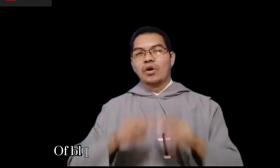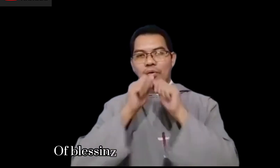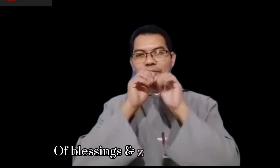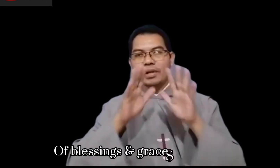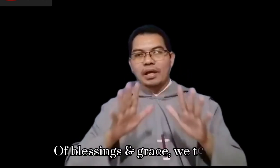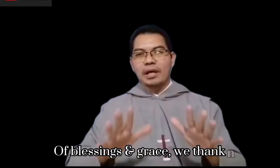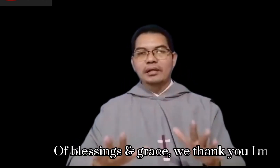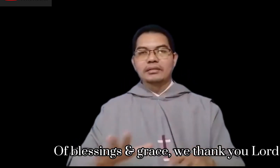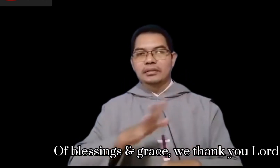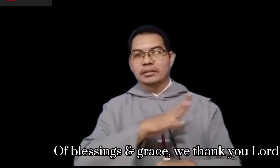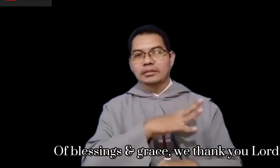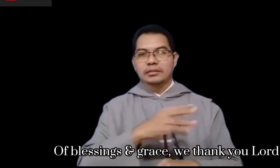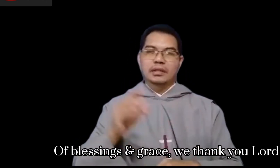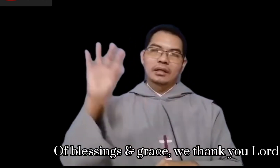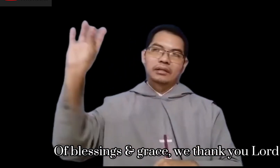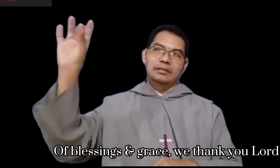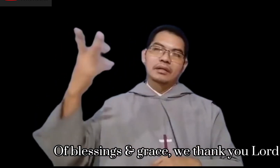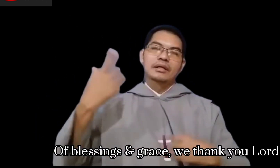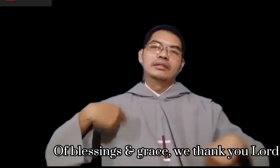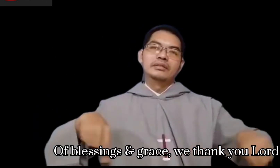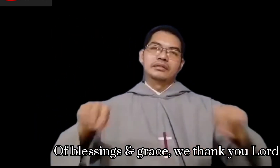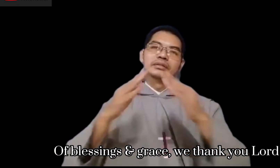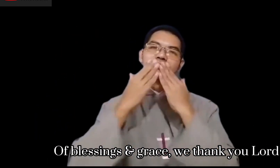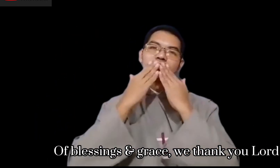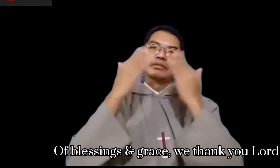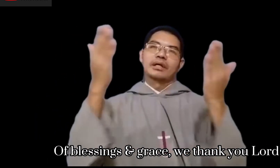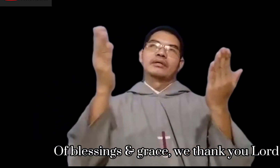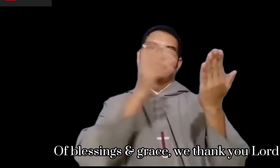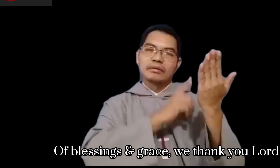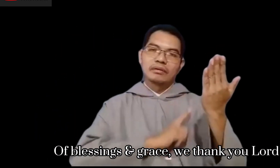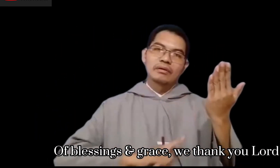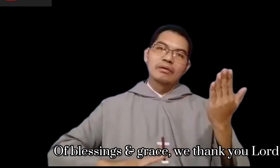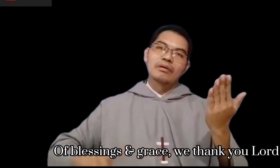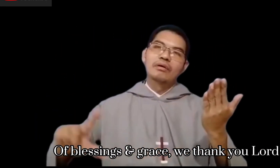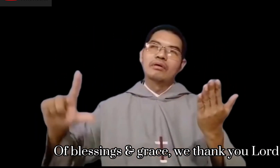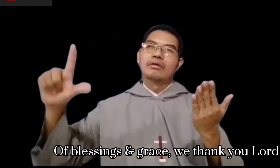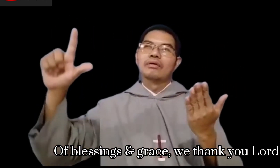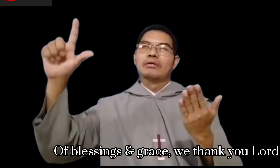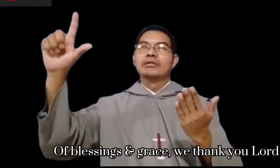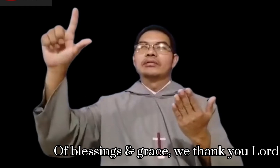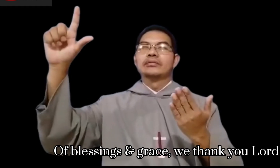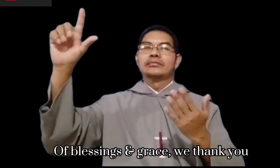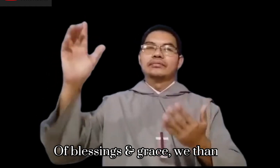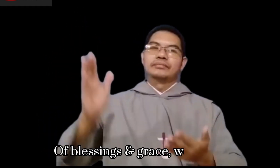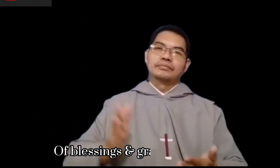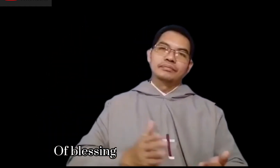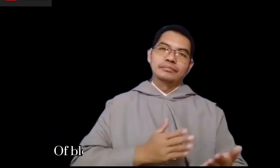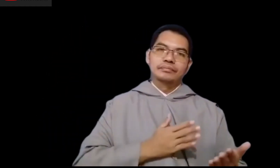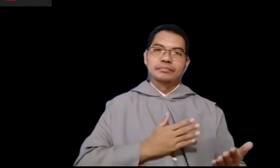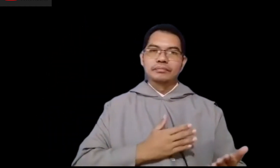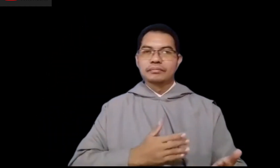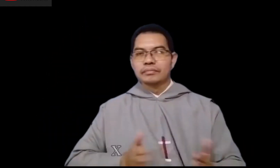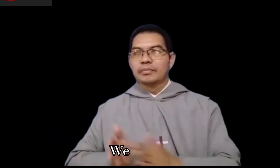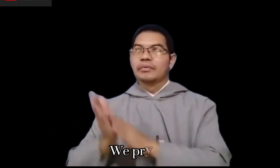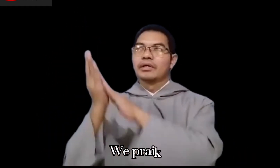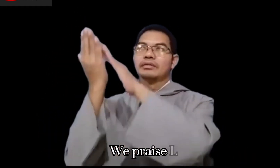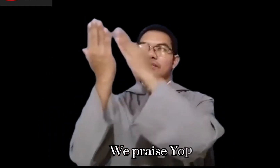blessings and grace, we thank you Lord. We praise you